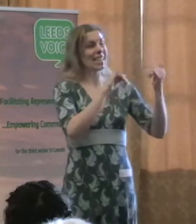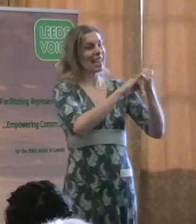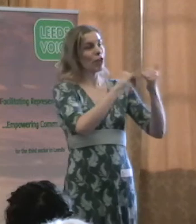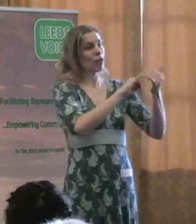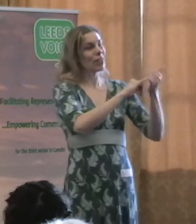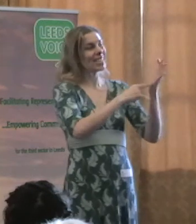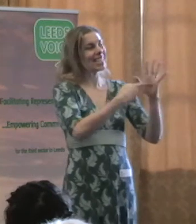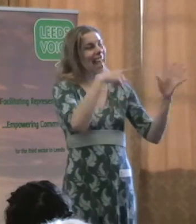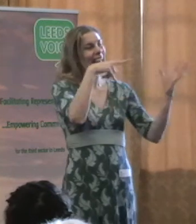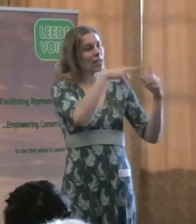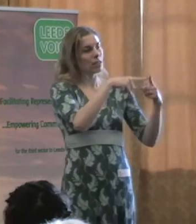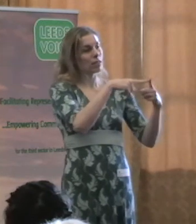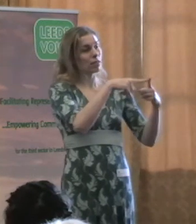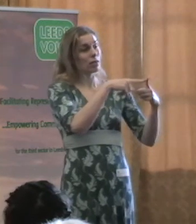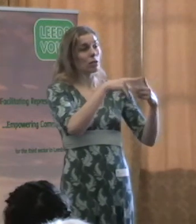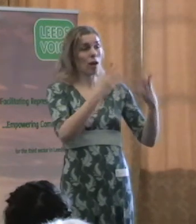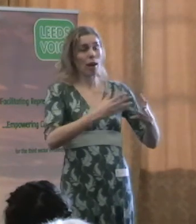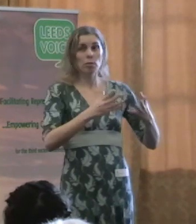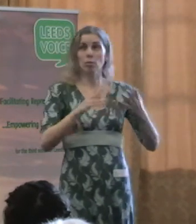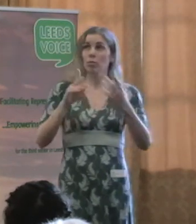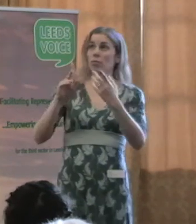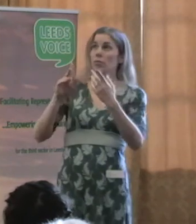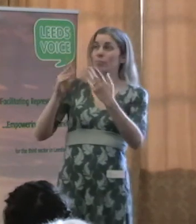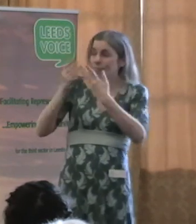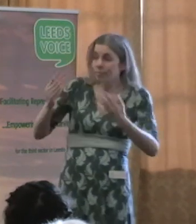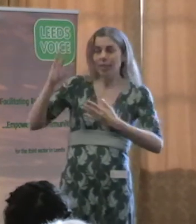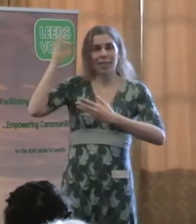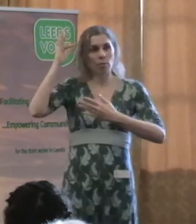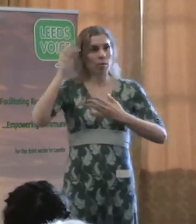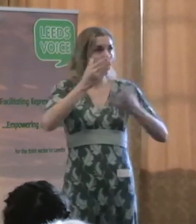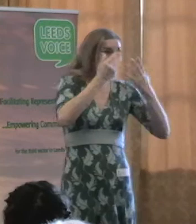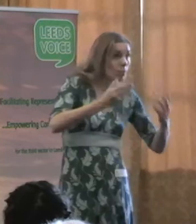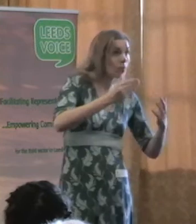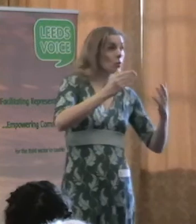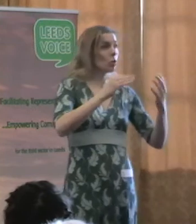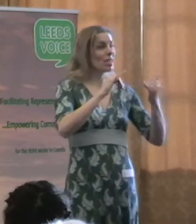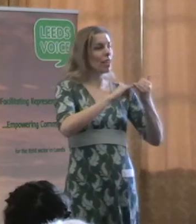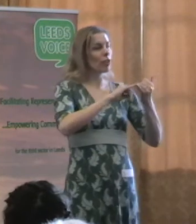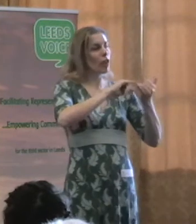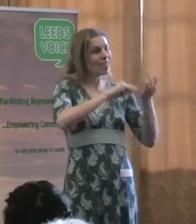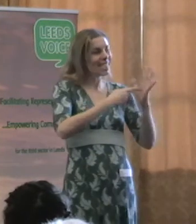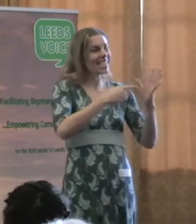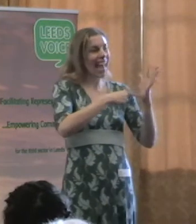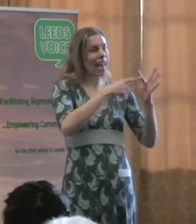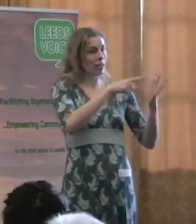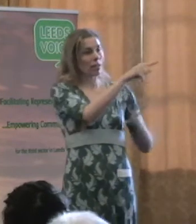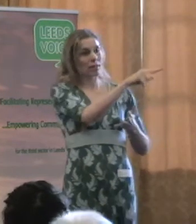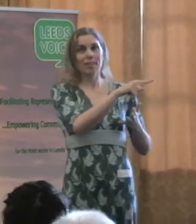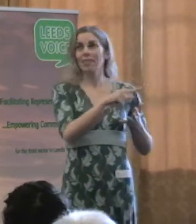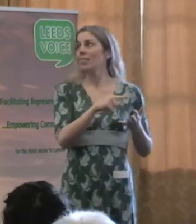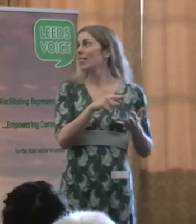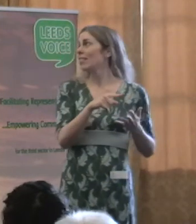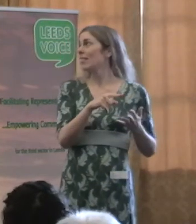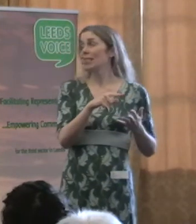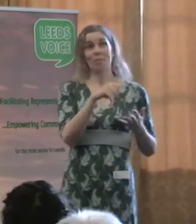I don't know if this will give you a reassurance, but the Secretary of State is clearly very concerned about me as